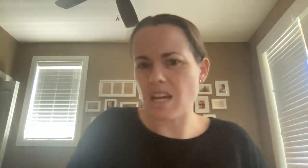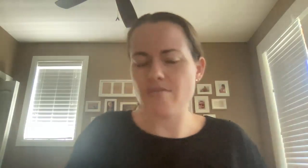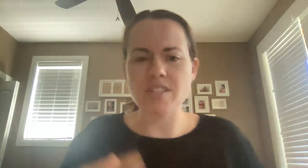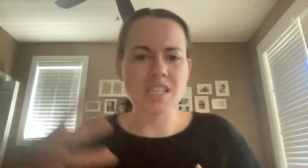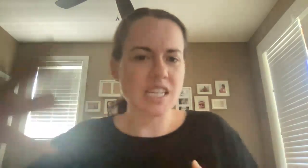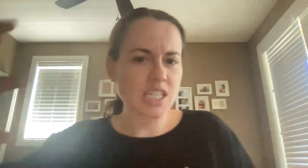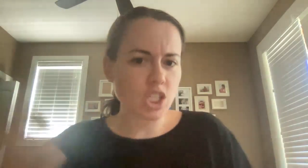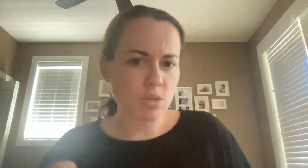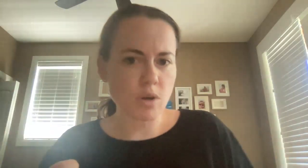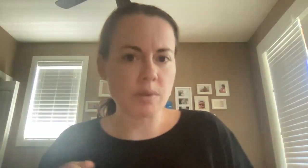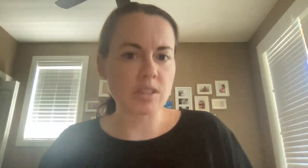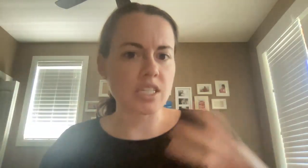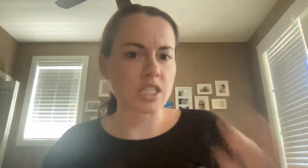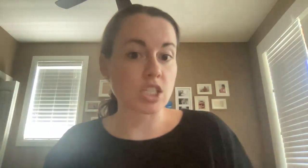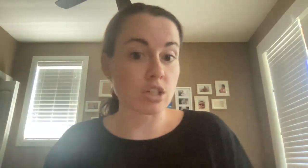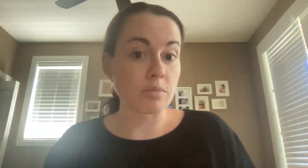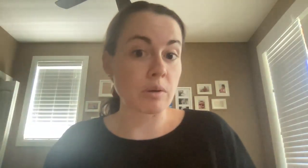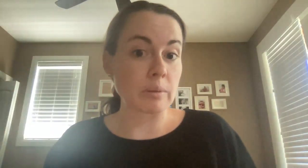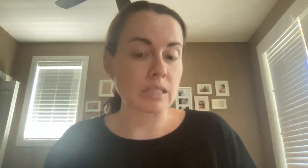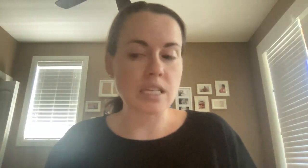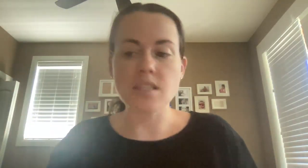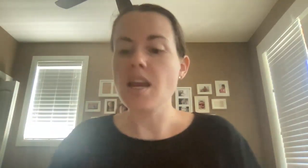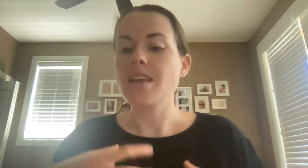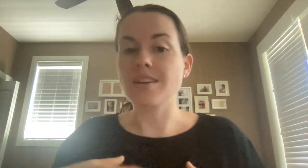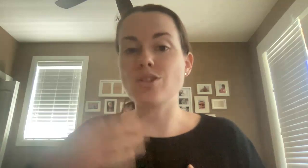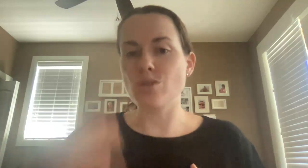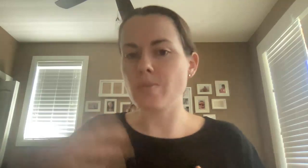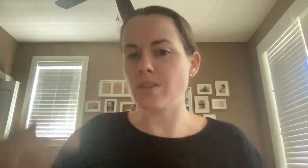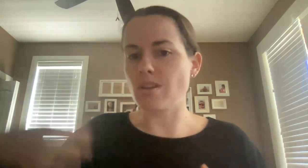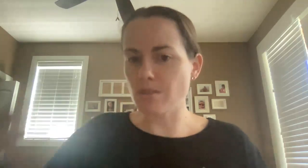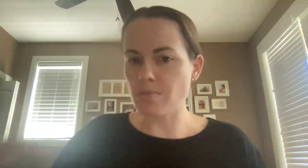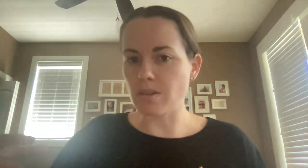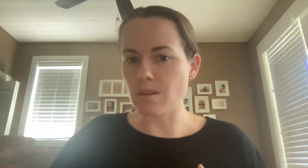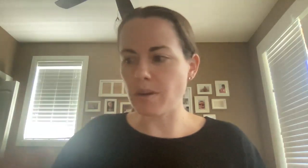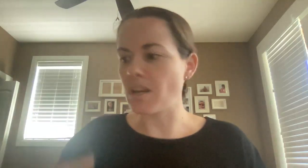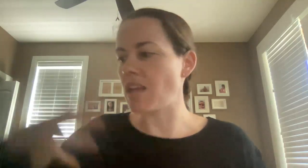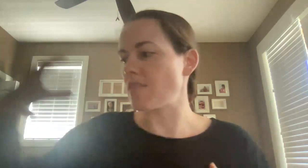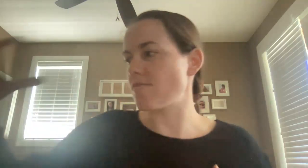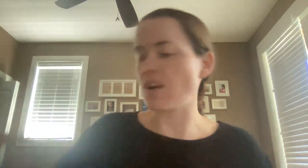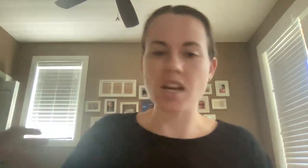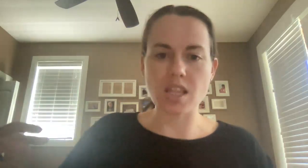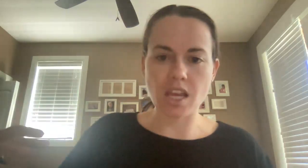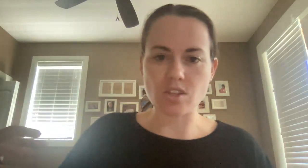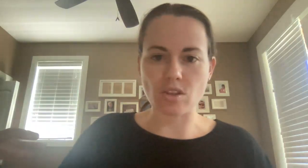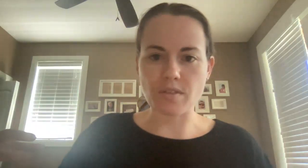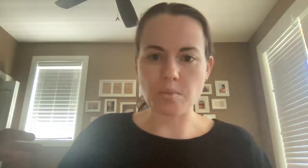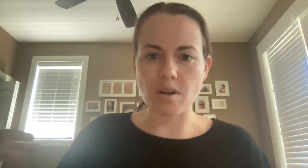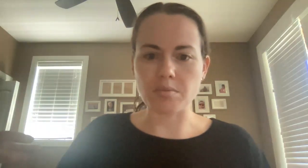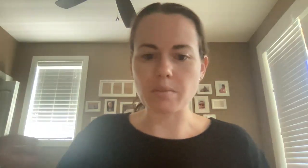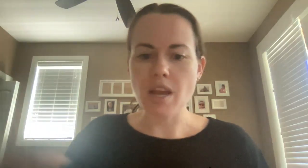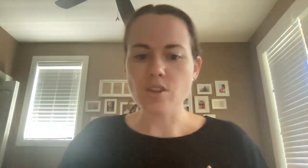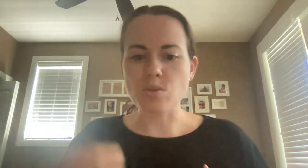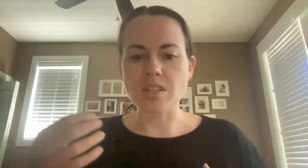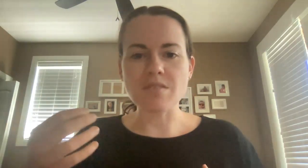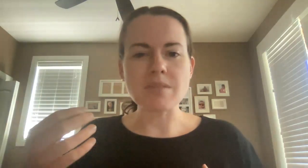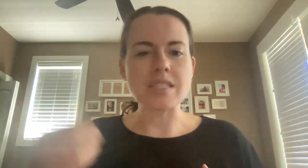kind of physics. I need to learn more about this. need to learn more about this. Then Tuesday, Wednesday, Thursday, we learn about it. And then Friday they can solve their problem. So instead of me